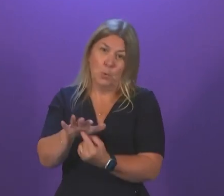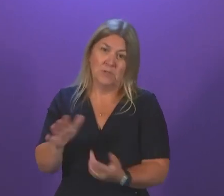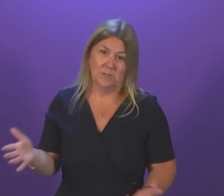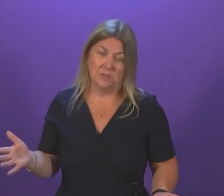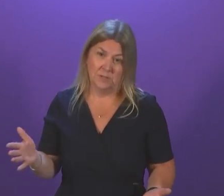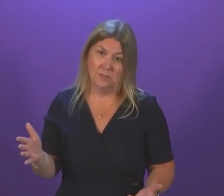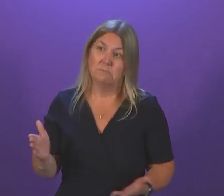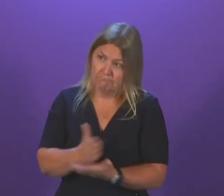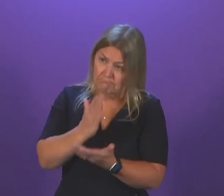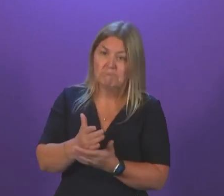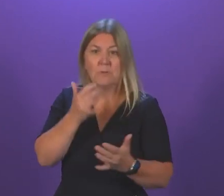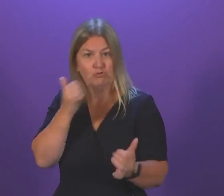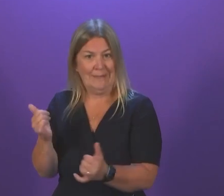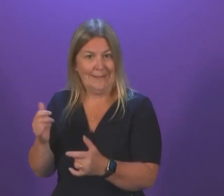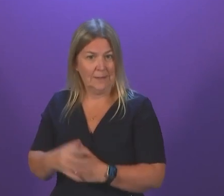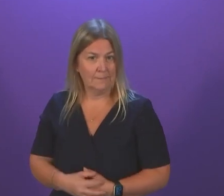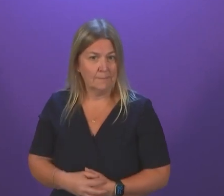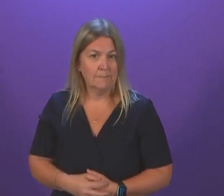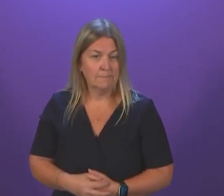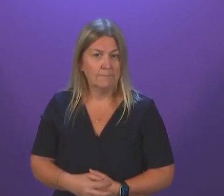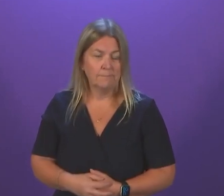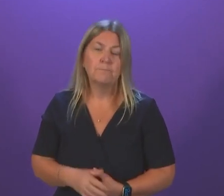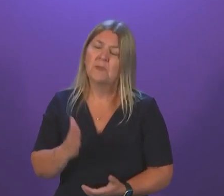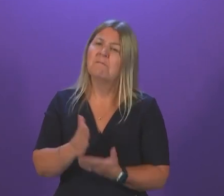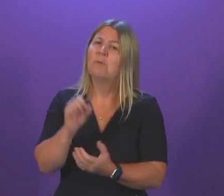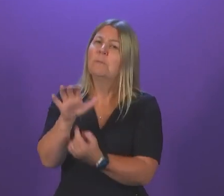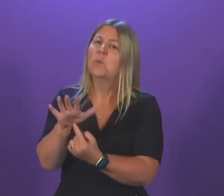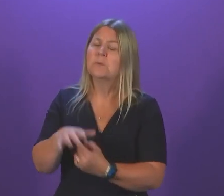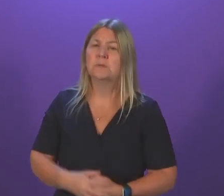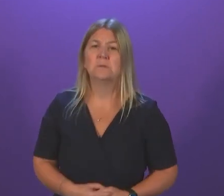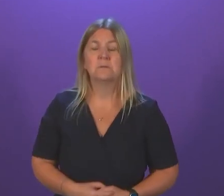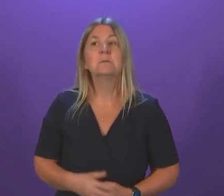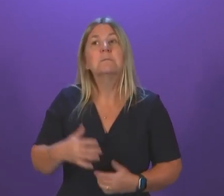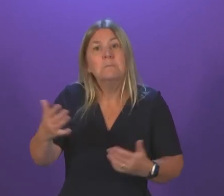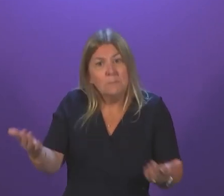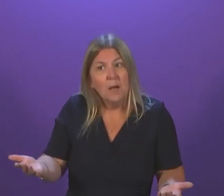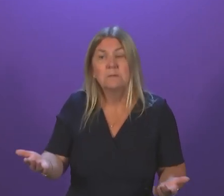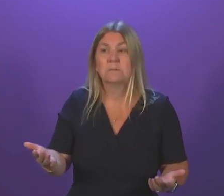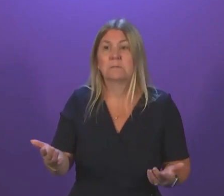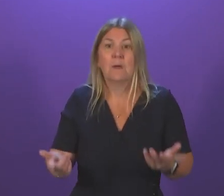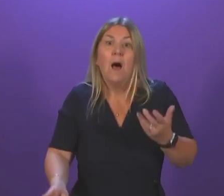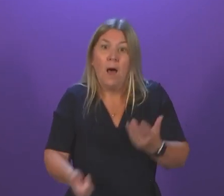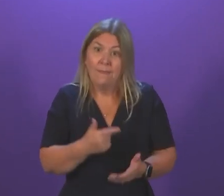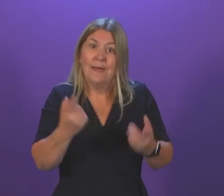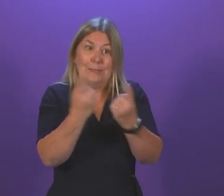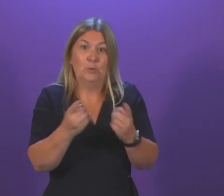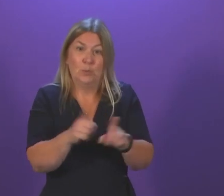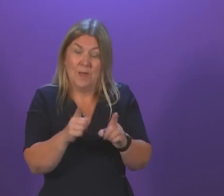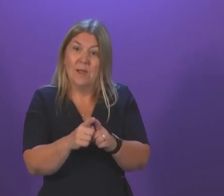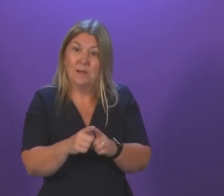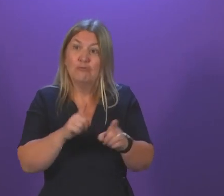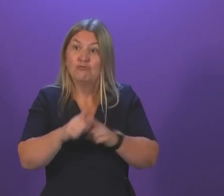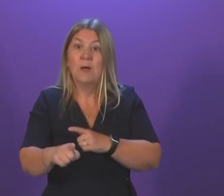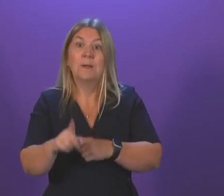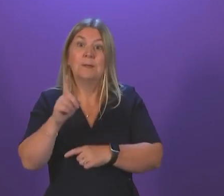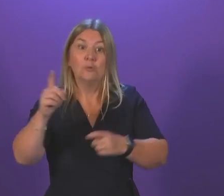and I do not want in any way to underplay the importance and significance of that, but clearly, there are wider issues around encouraging women to come